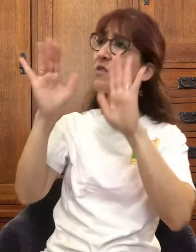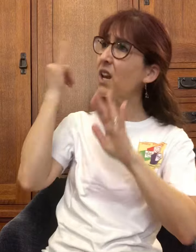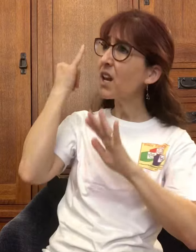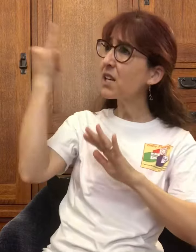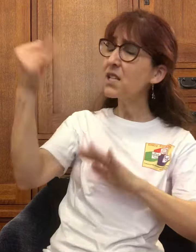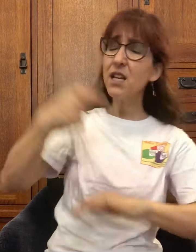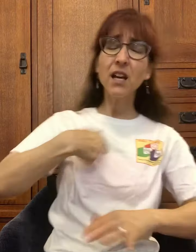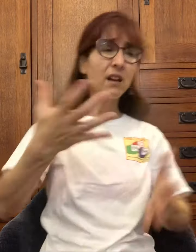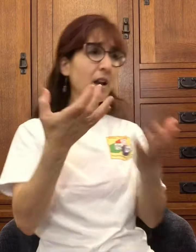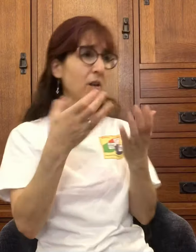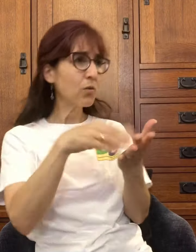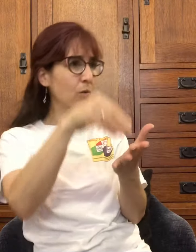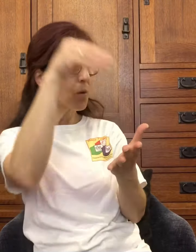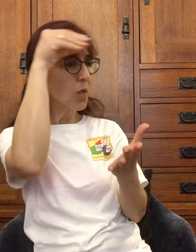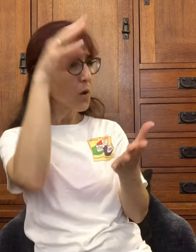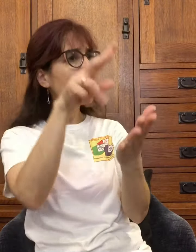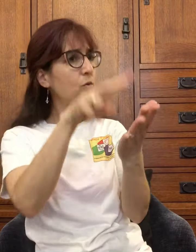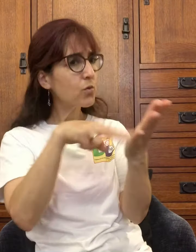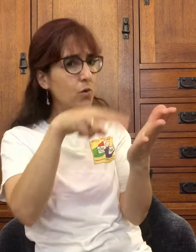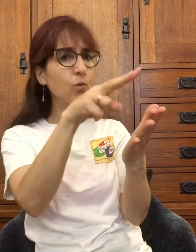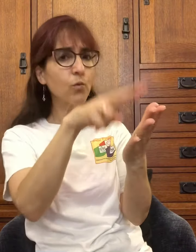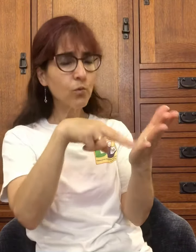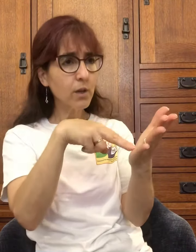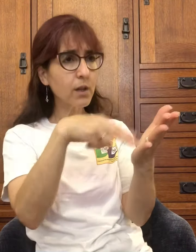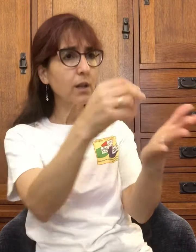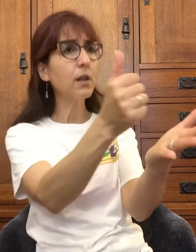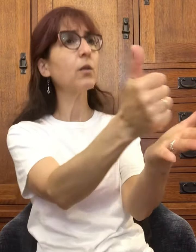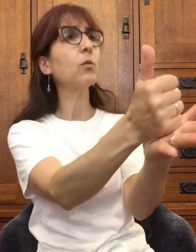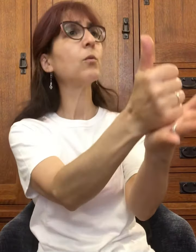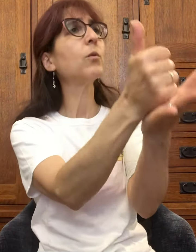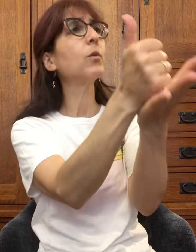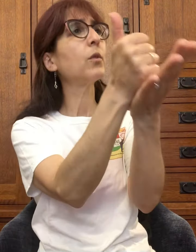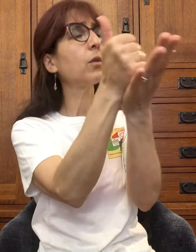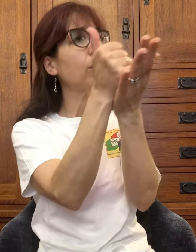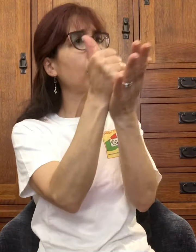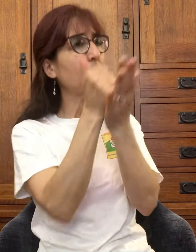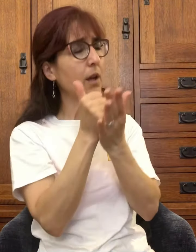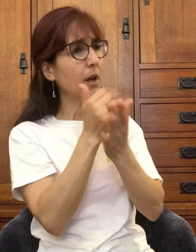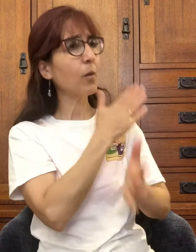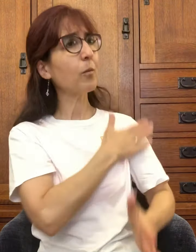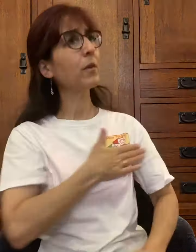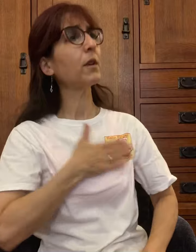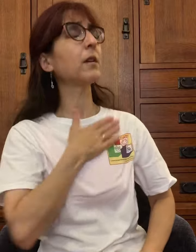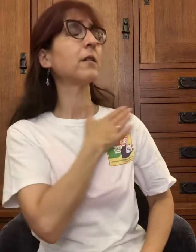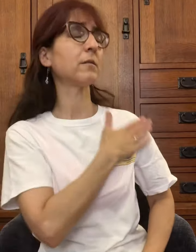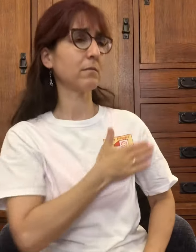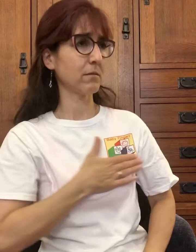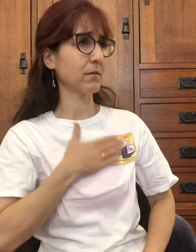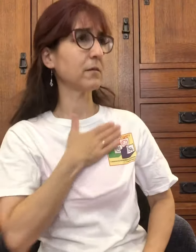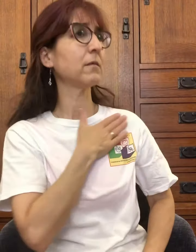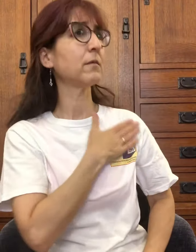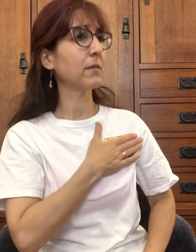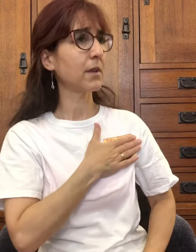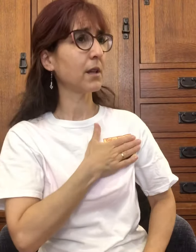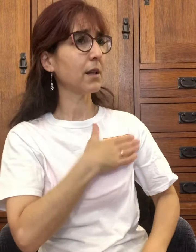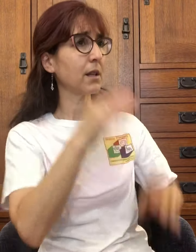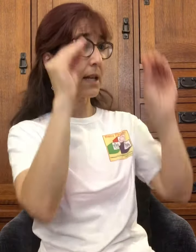I would like to learn to read. Would you help me, won't you please? Sure.